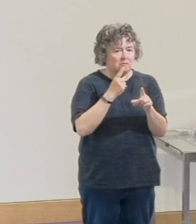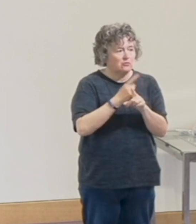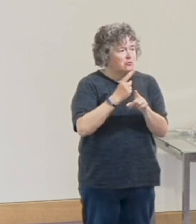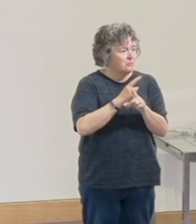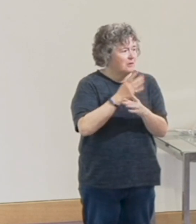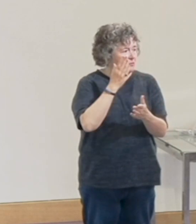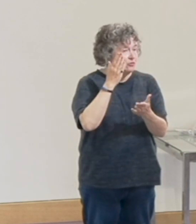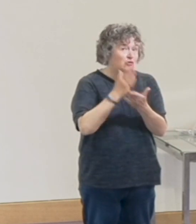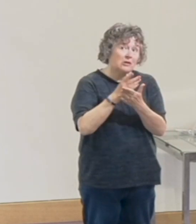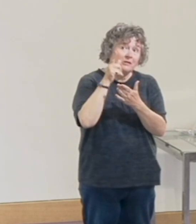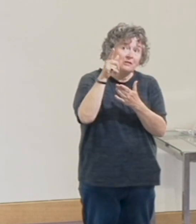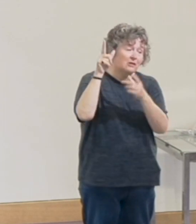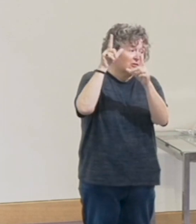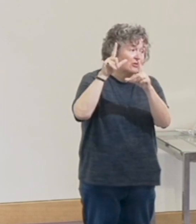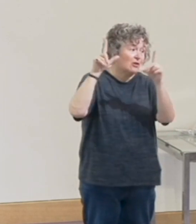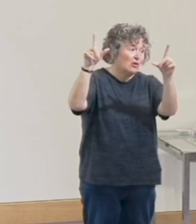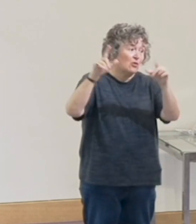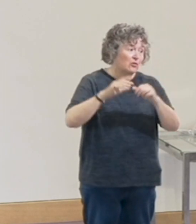Lord.